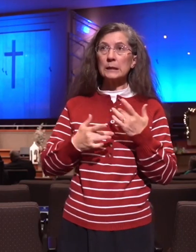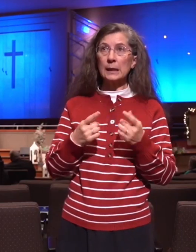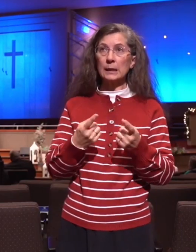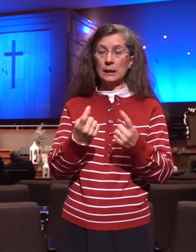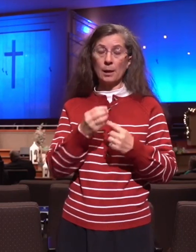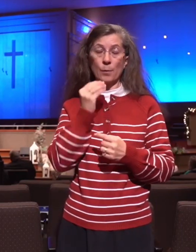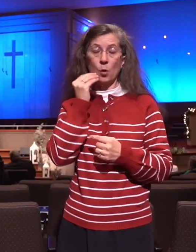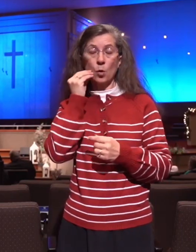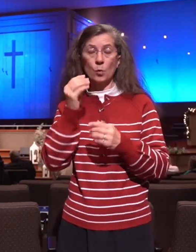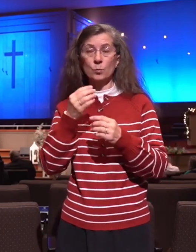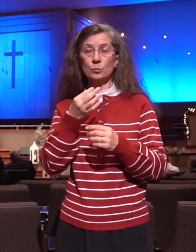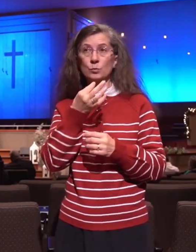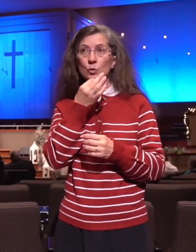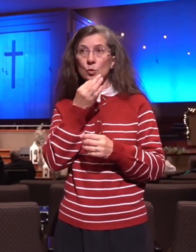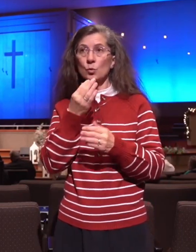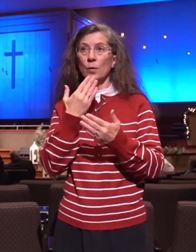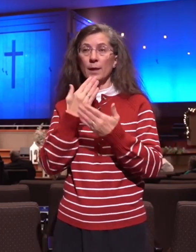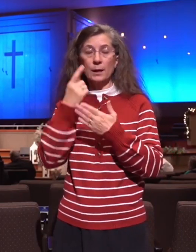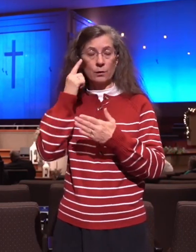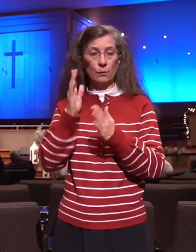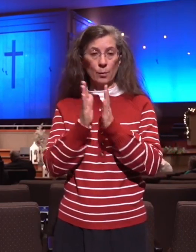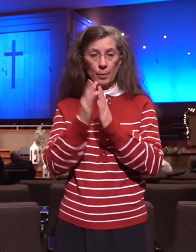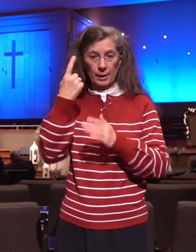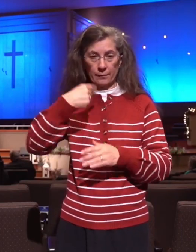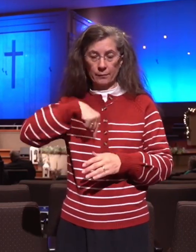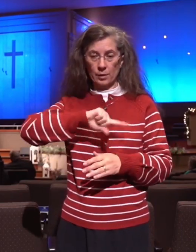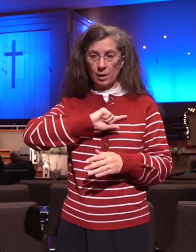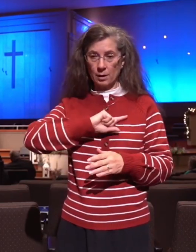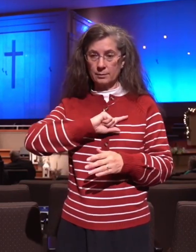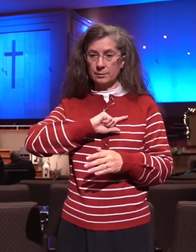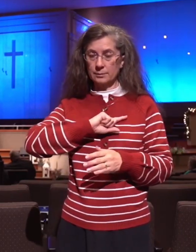prayers as we labor for the souls here in Central America.